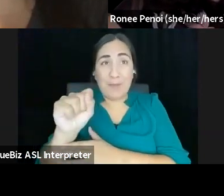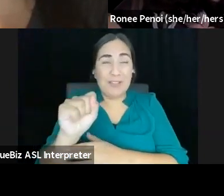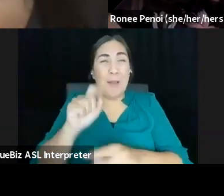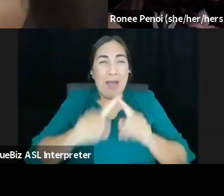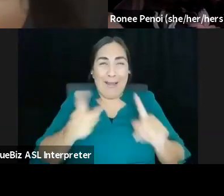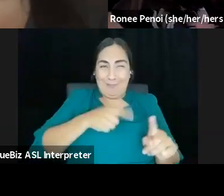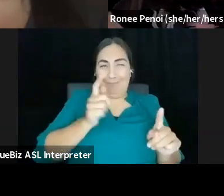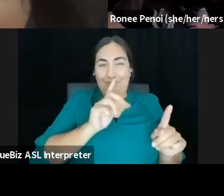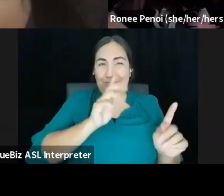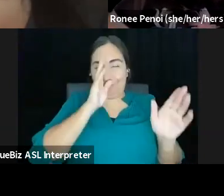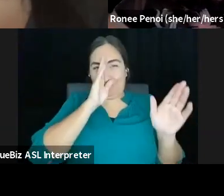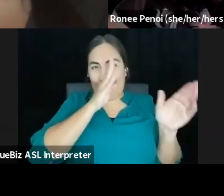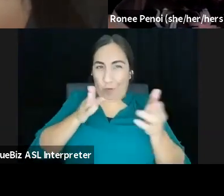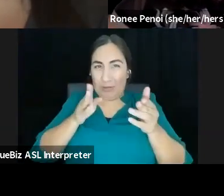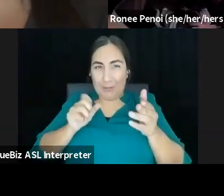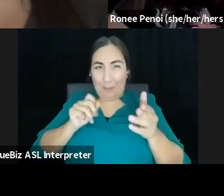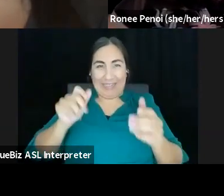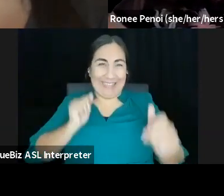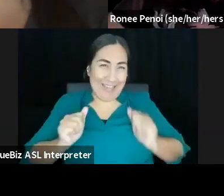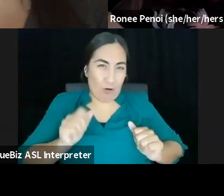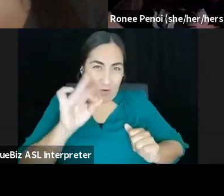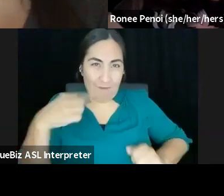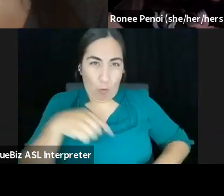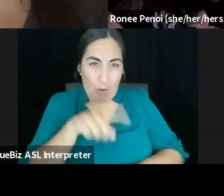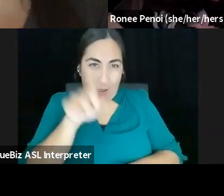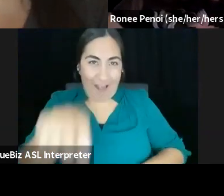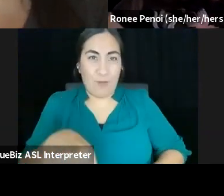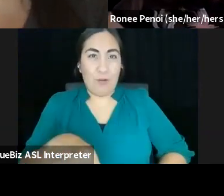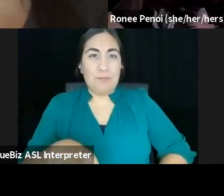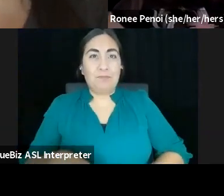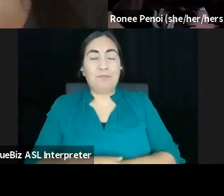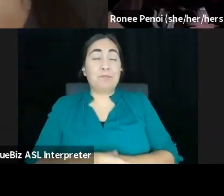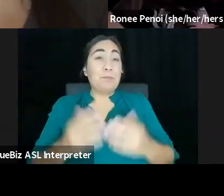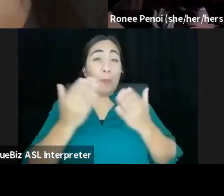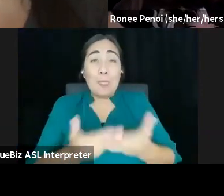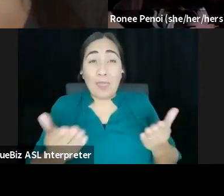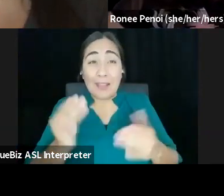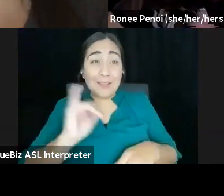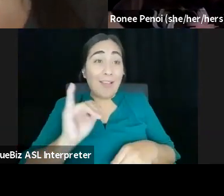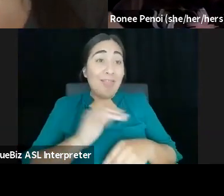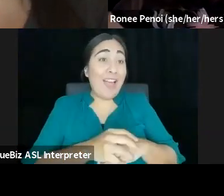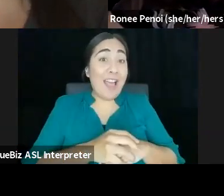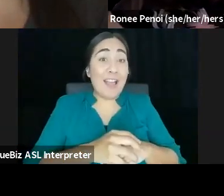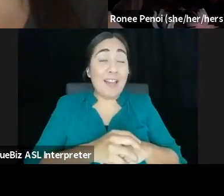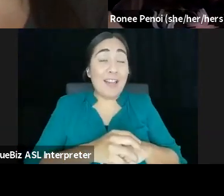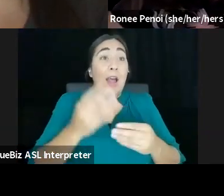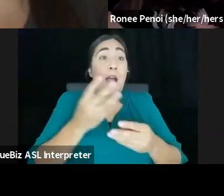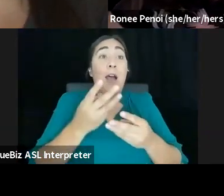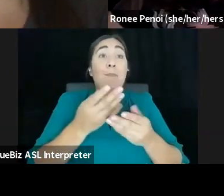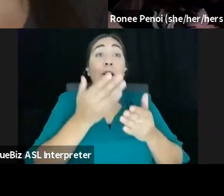if we have to, um, you know, things like wealth redistribution within your institution, pay